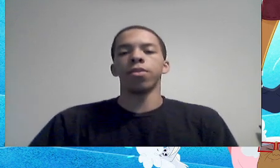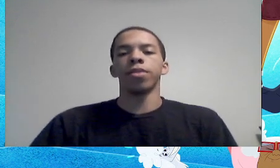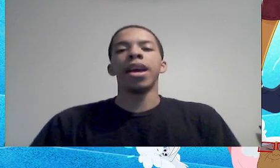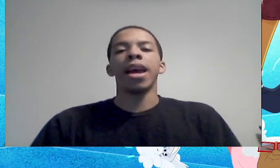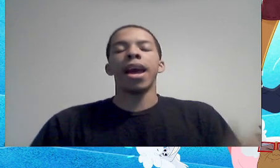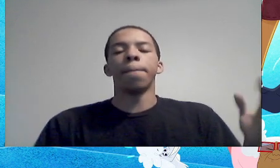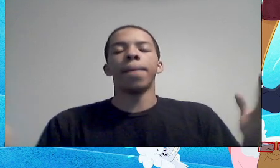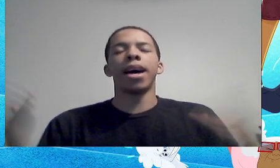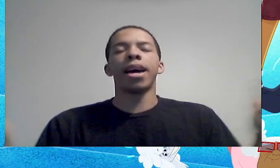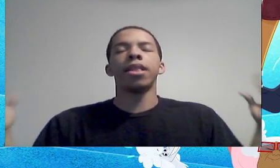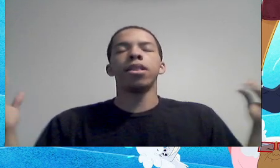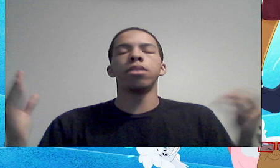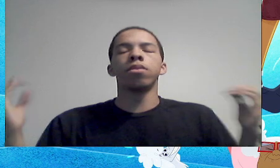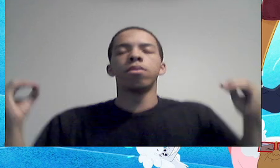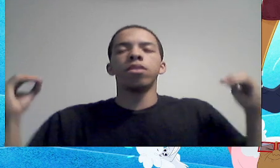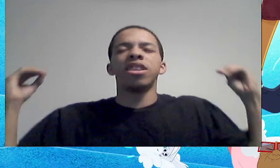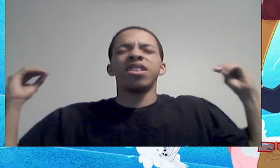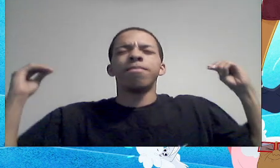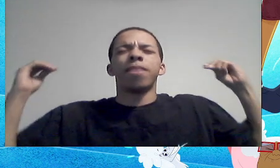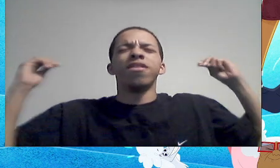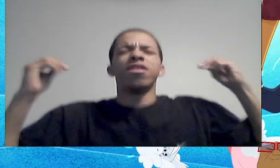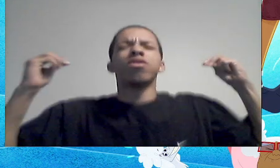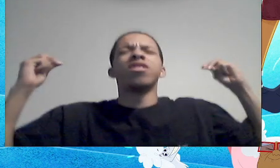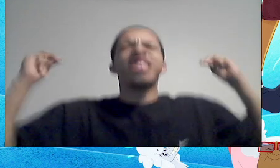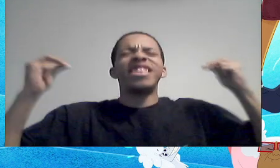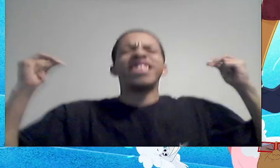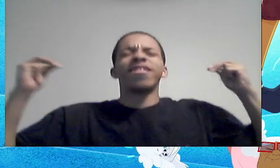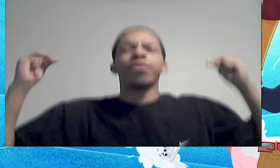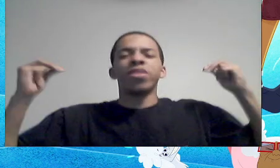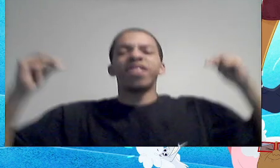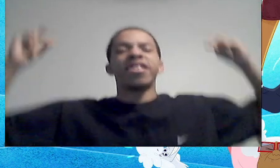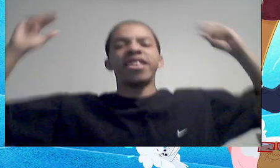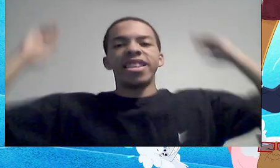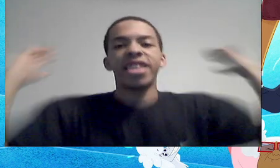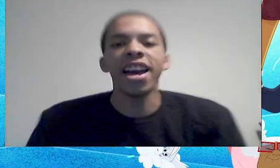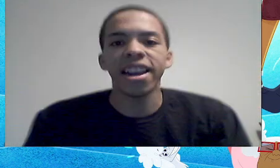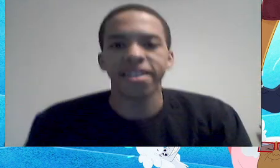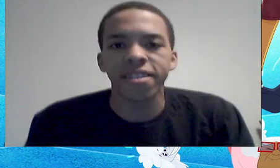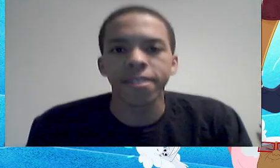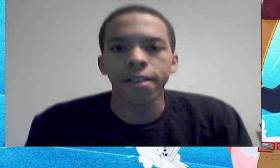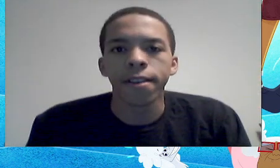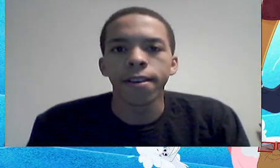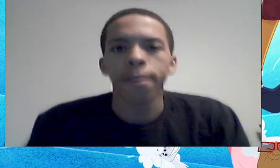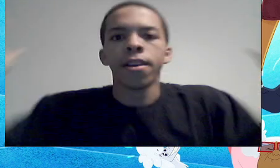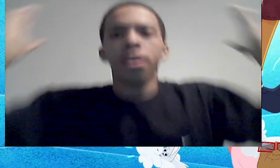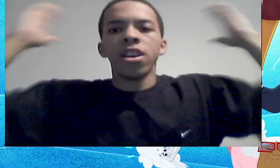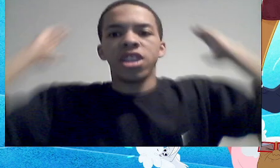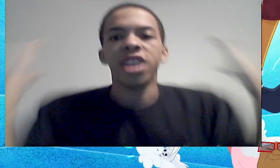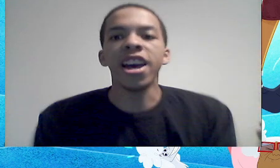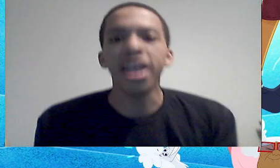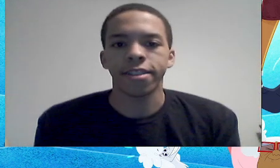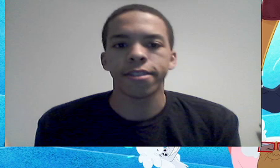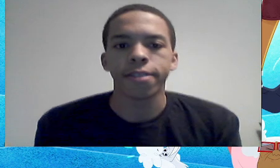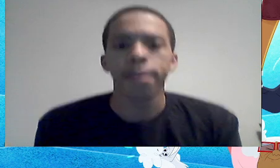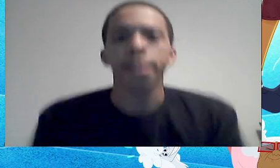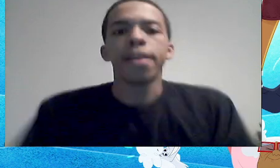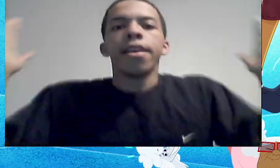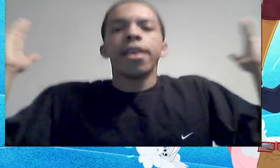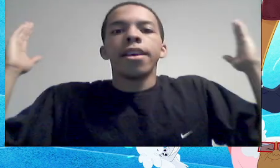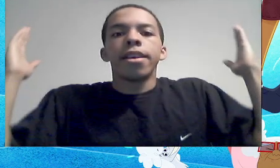skin tone. And my literal, my literal answer was, yes! Yes!